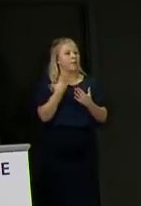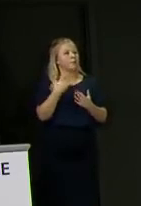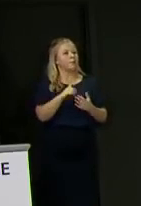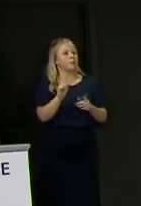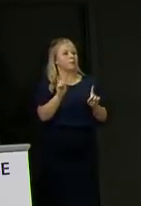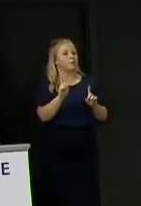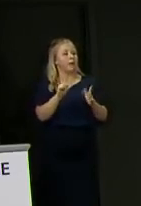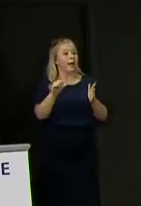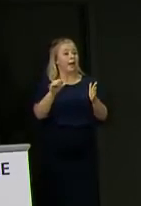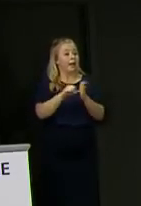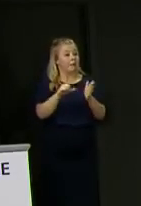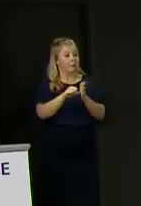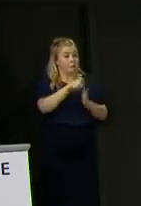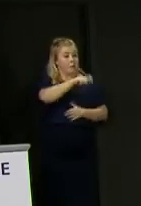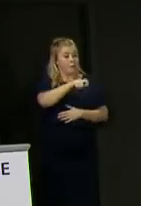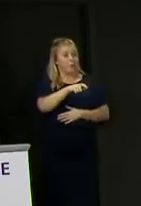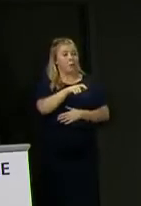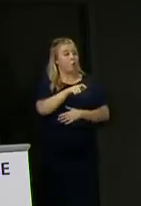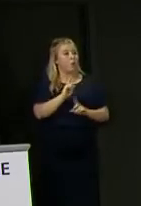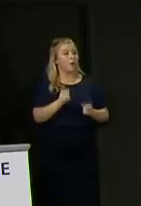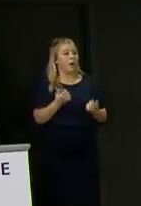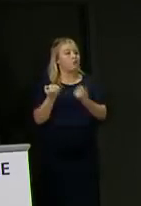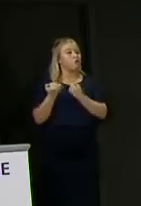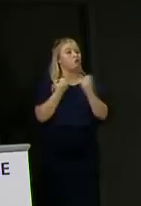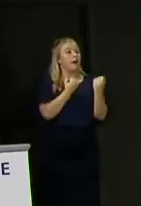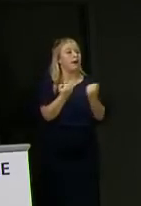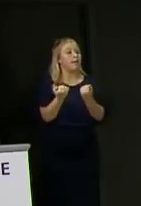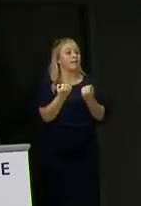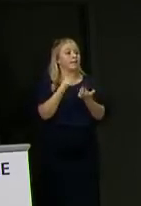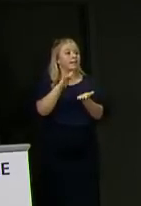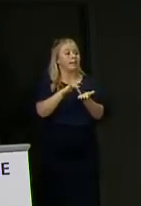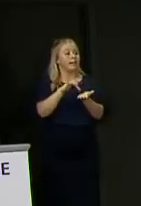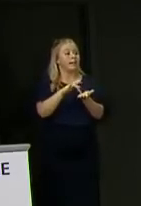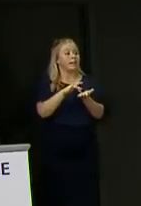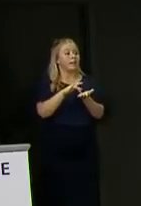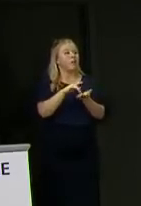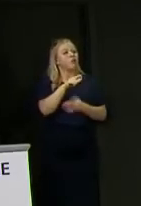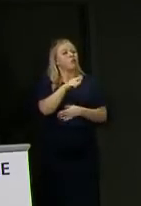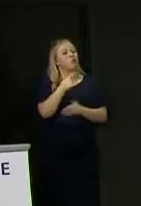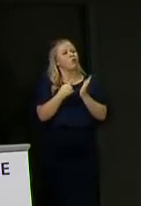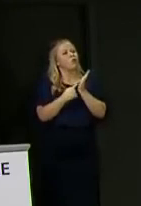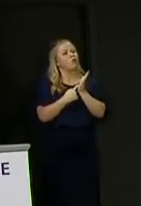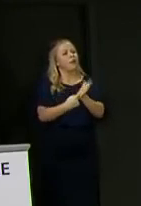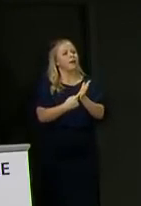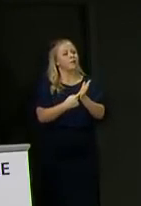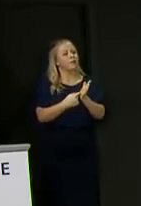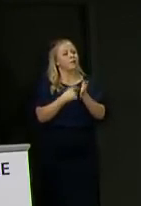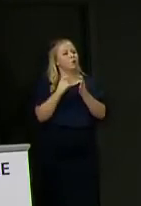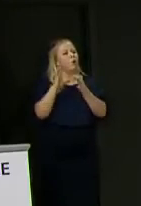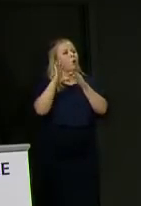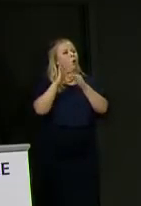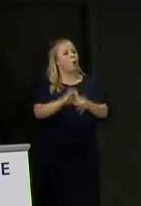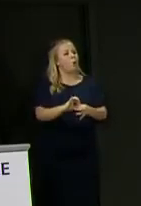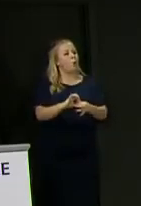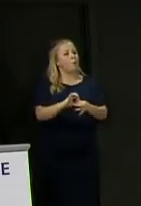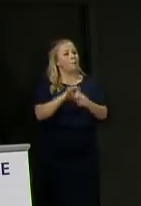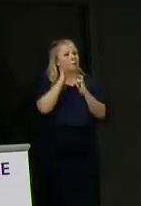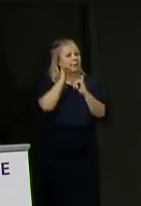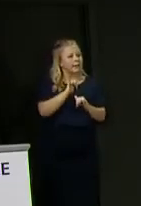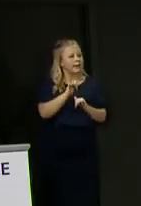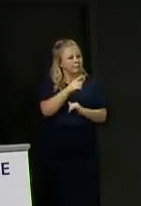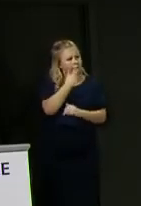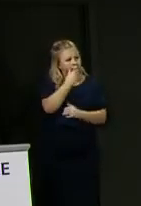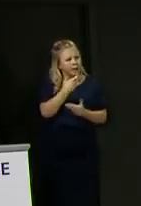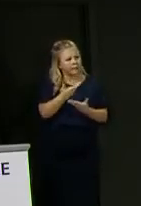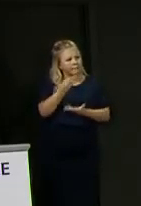don't drive and can't get to the testing centres. You made reference to home testing. Can you give a bit